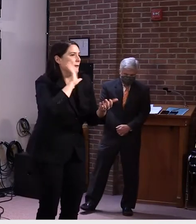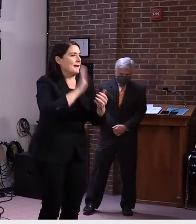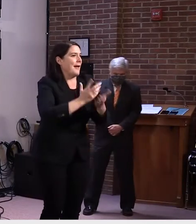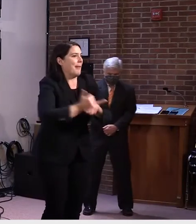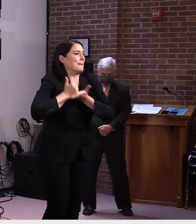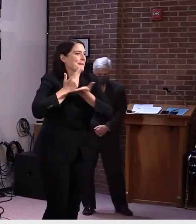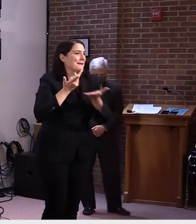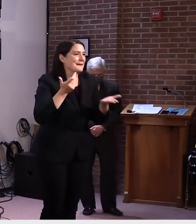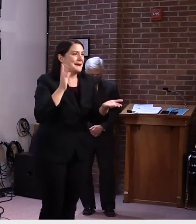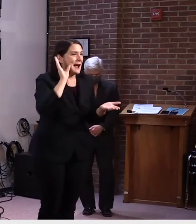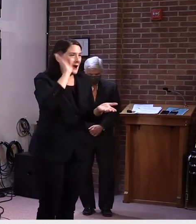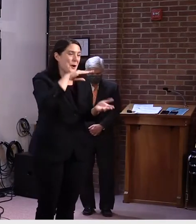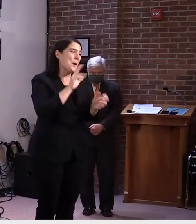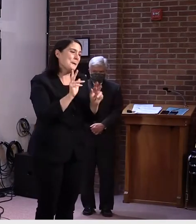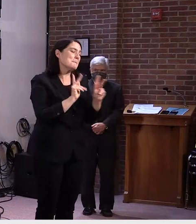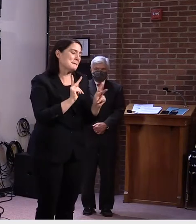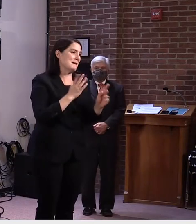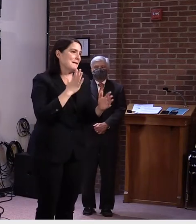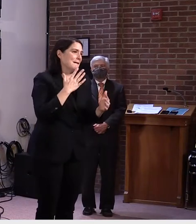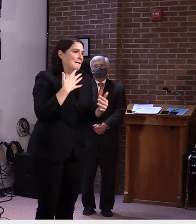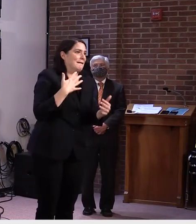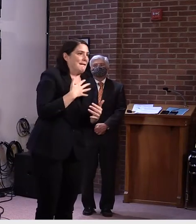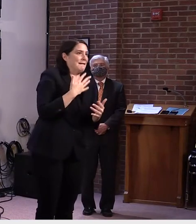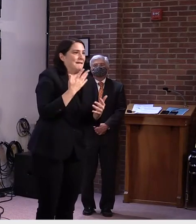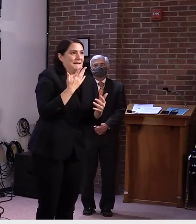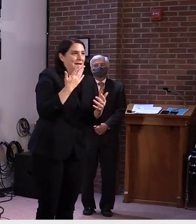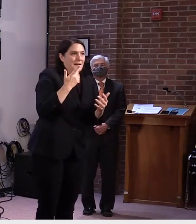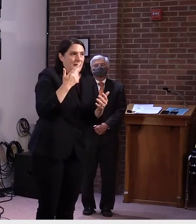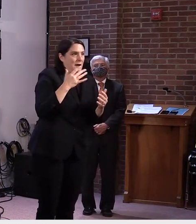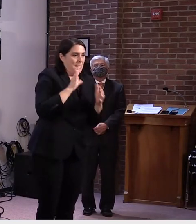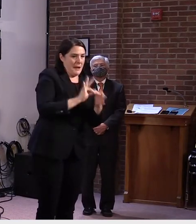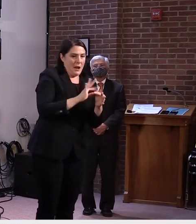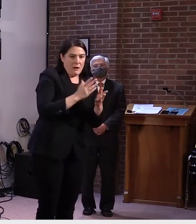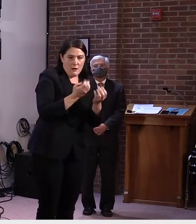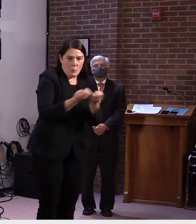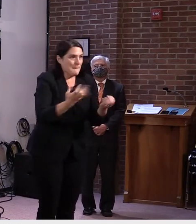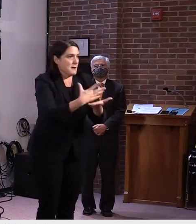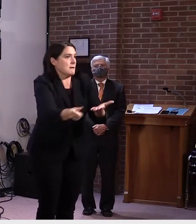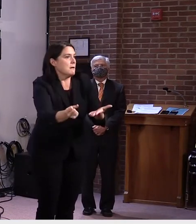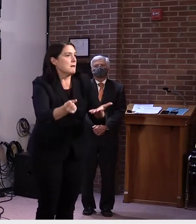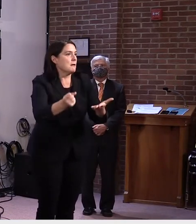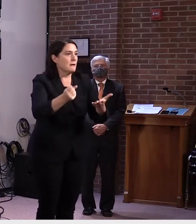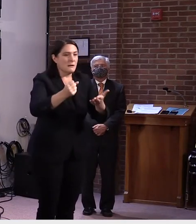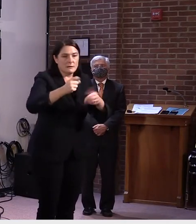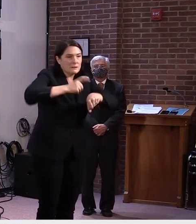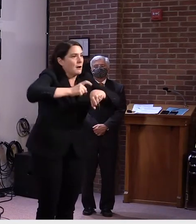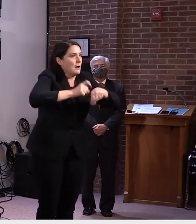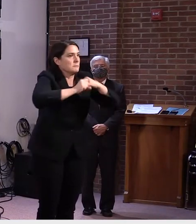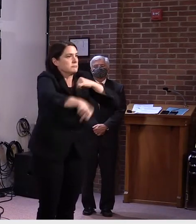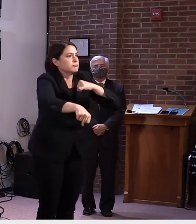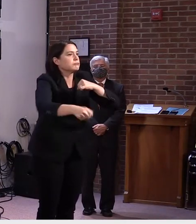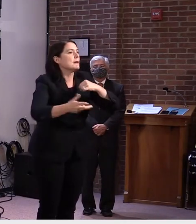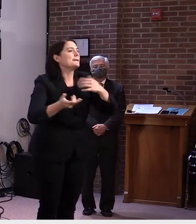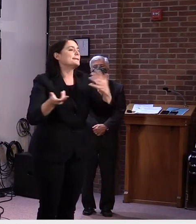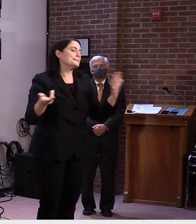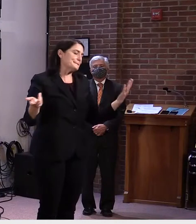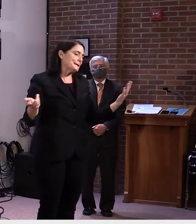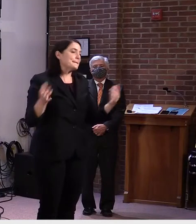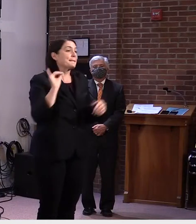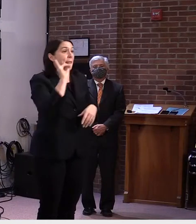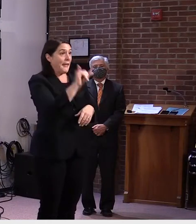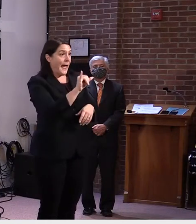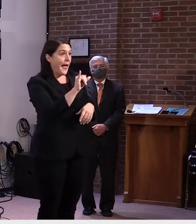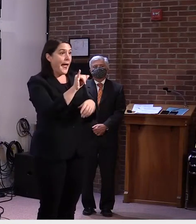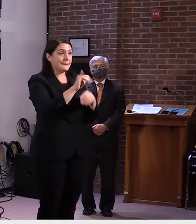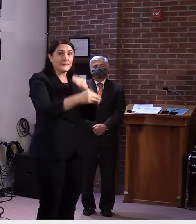anxiety-provoking concerns, uh, over time. But that doesn't mean that test can replace everything else we're doing and we have to